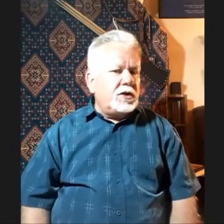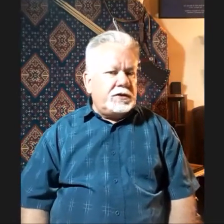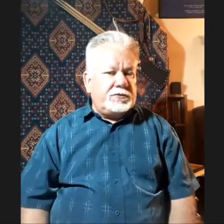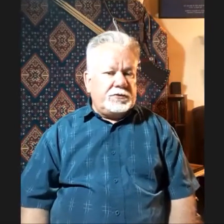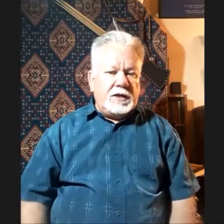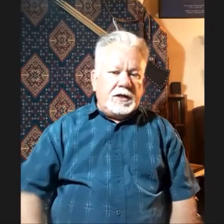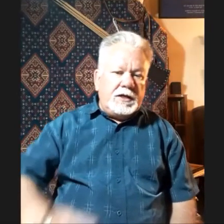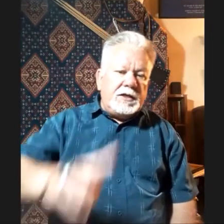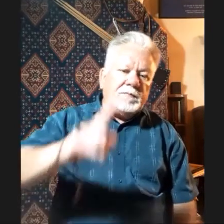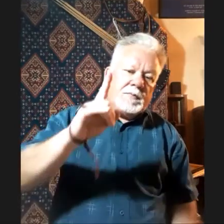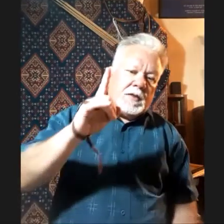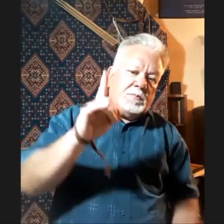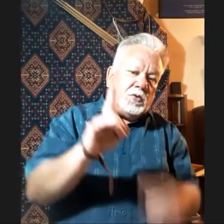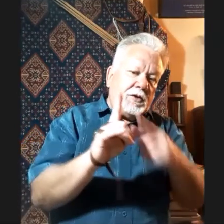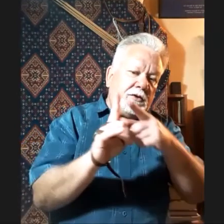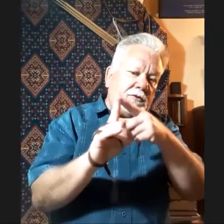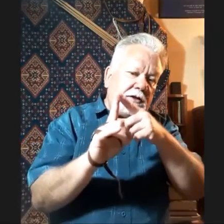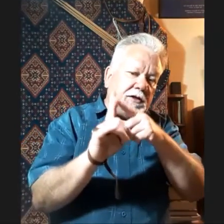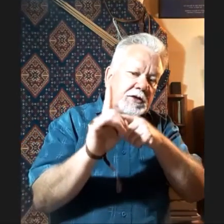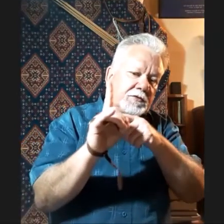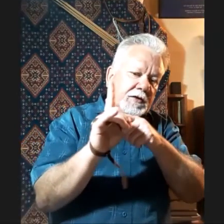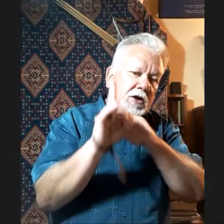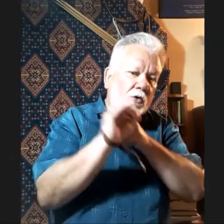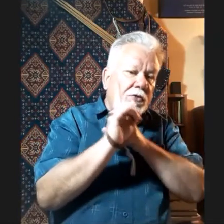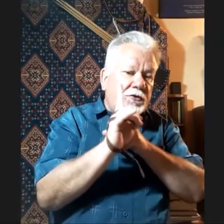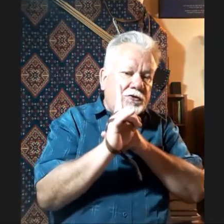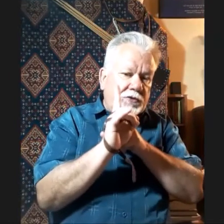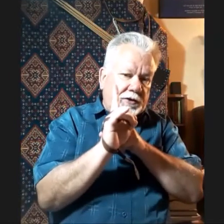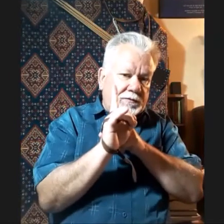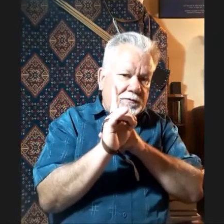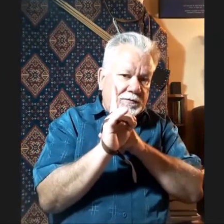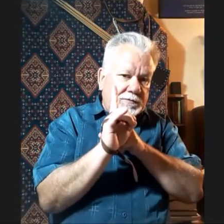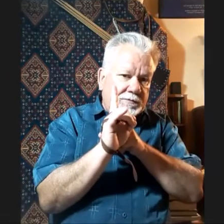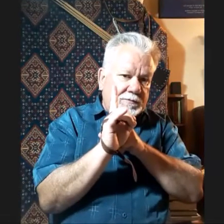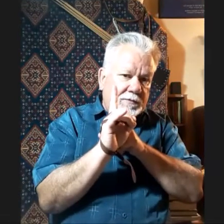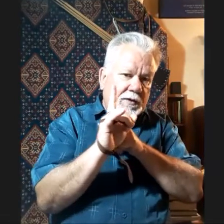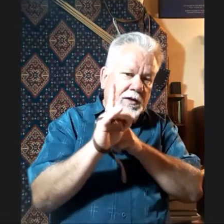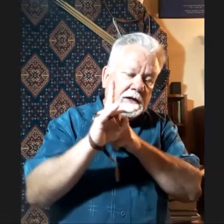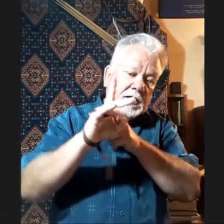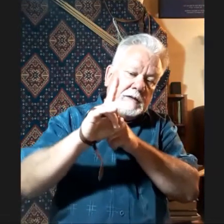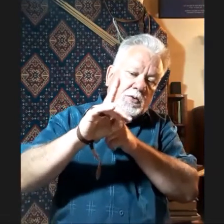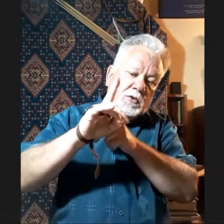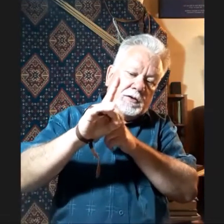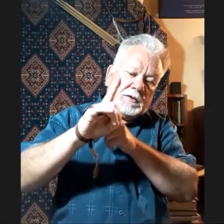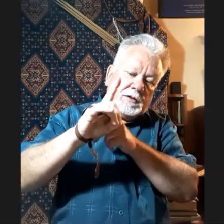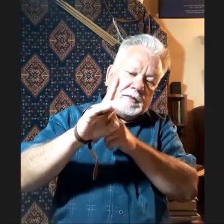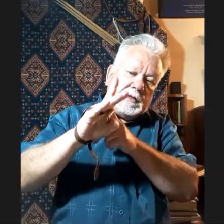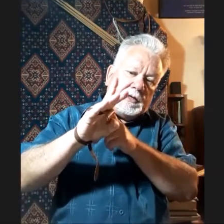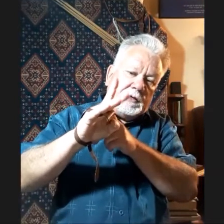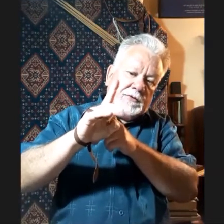different. He put his index finger on the string. He put his